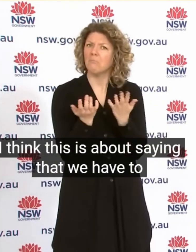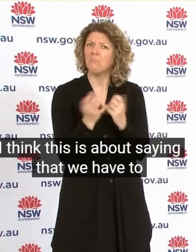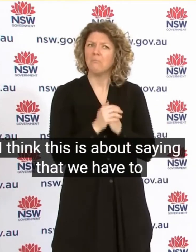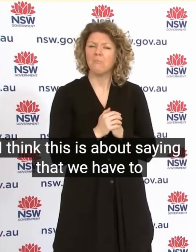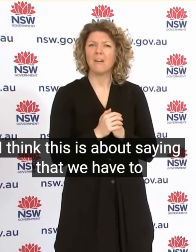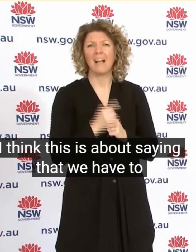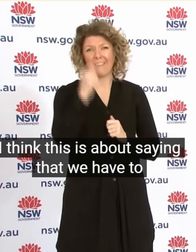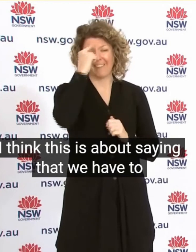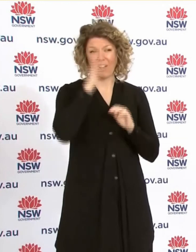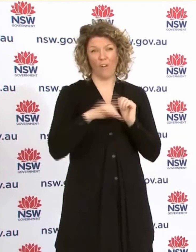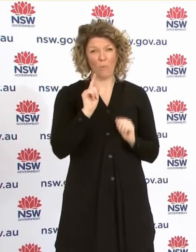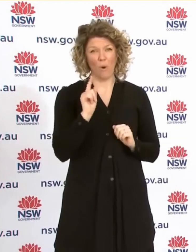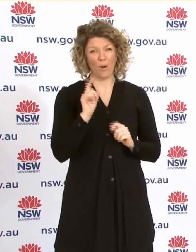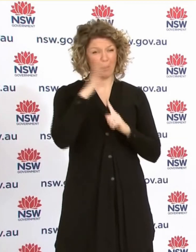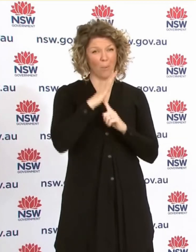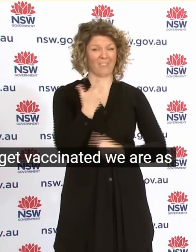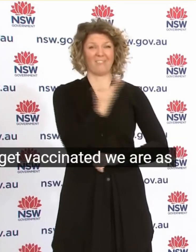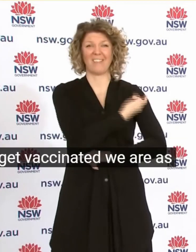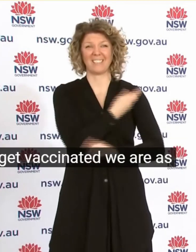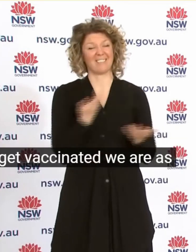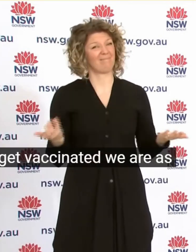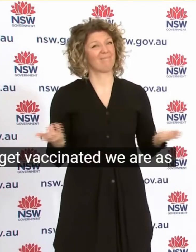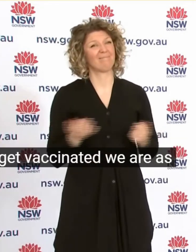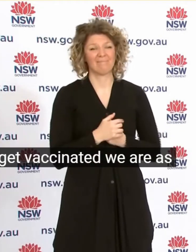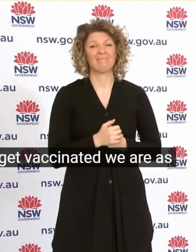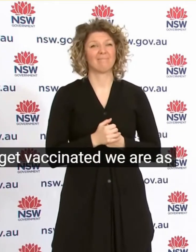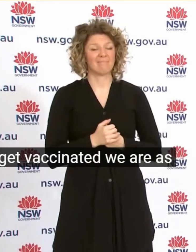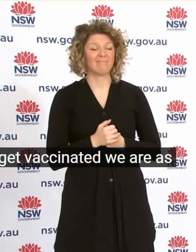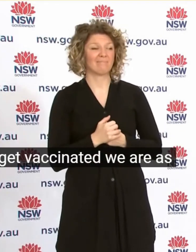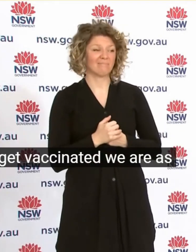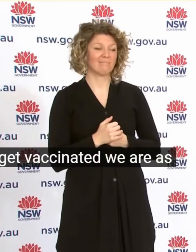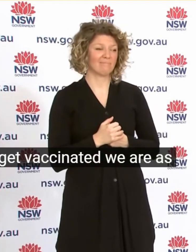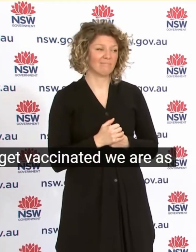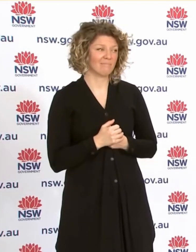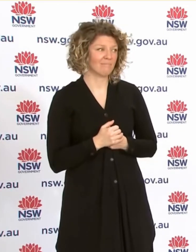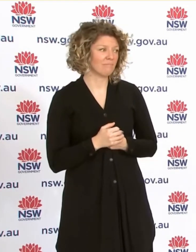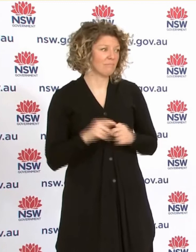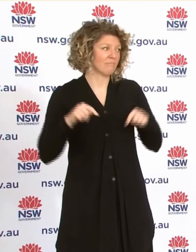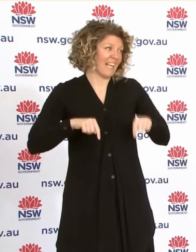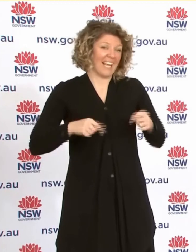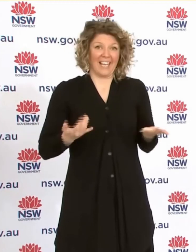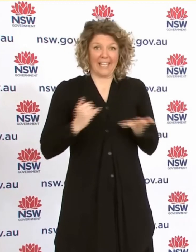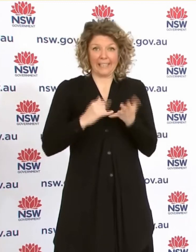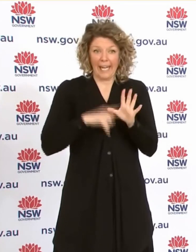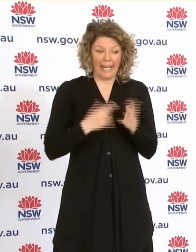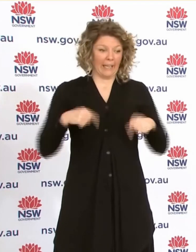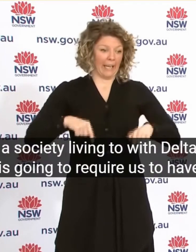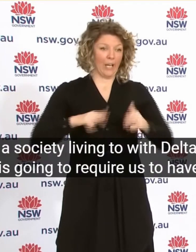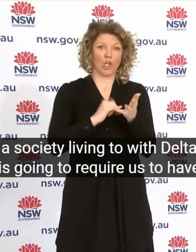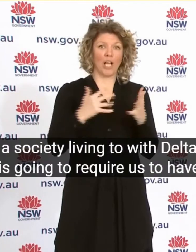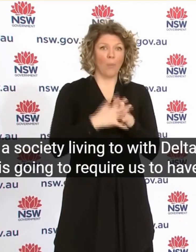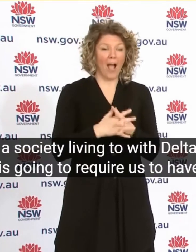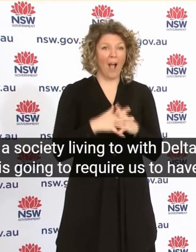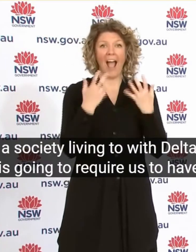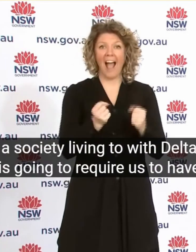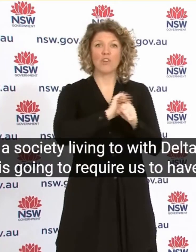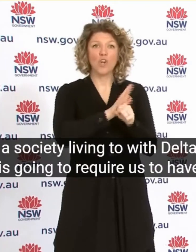We Have To Get Vaccinated We Are As A Society Living With Delta Is Going To